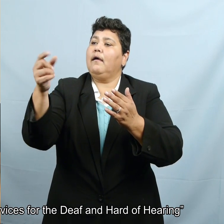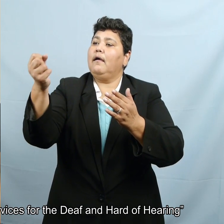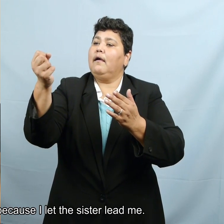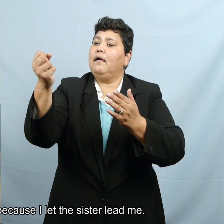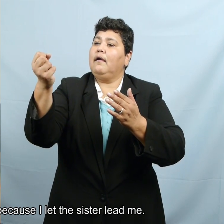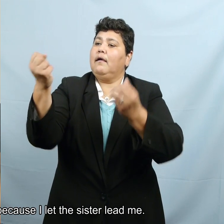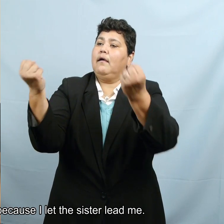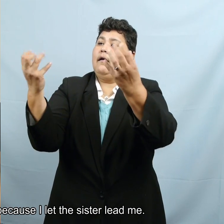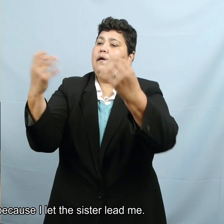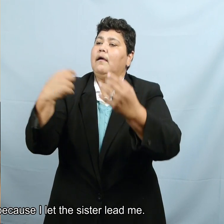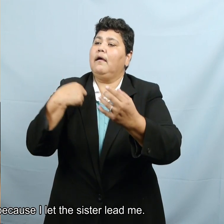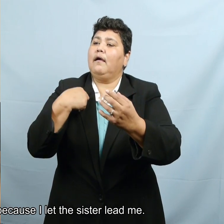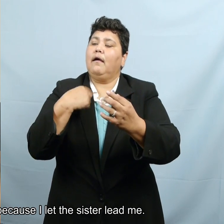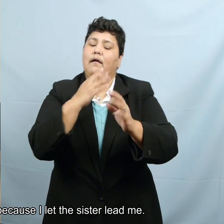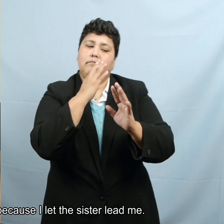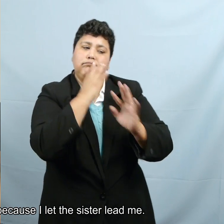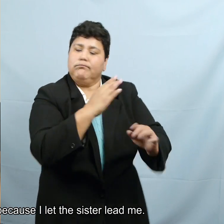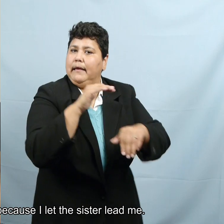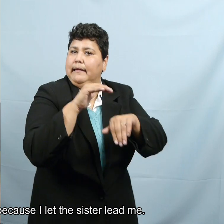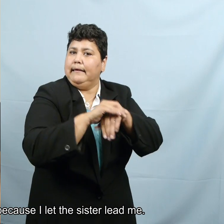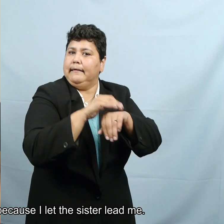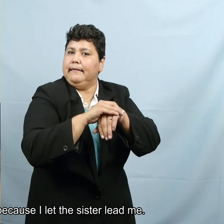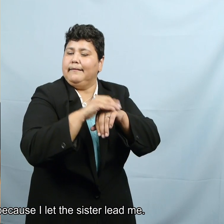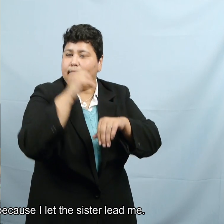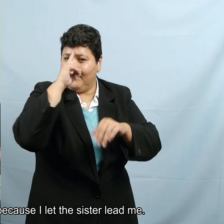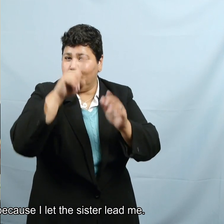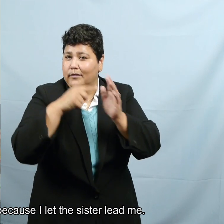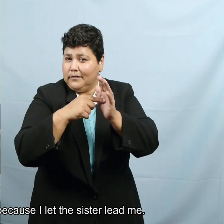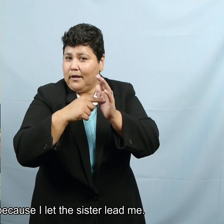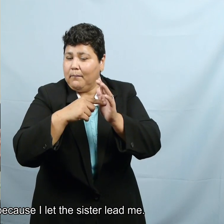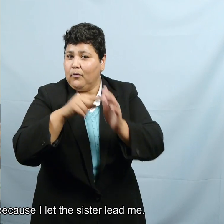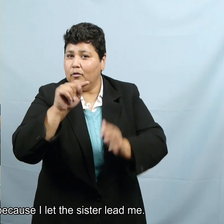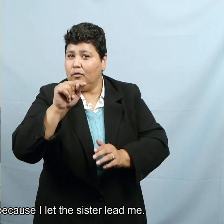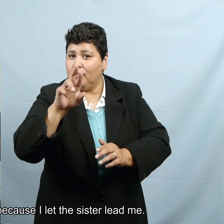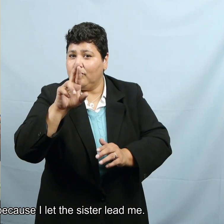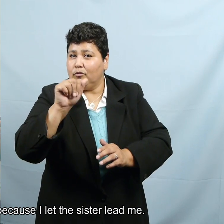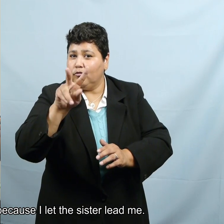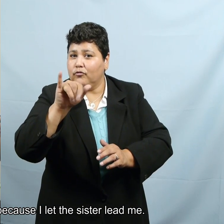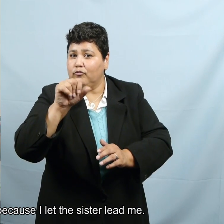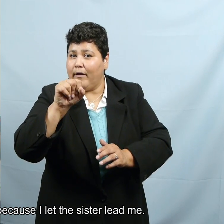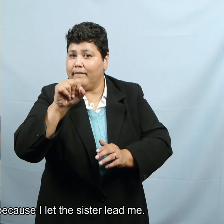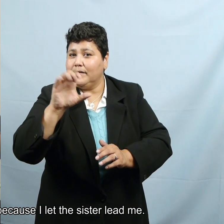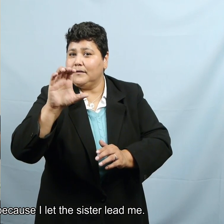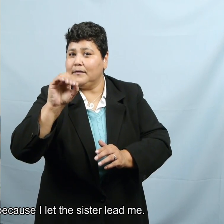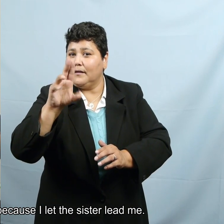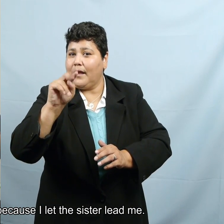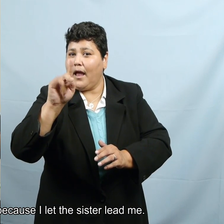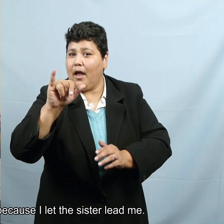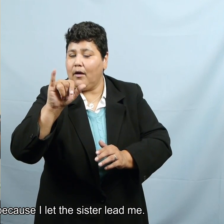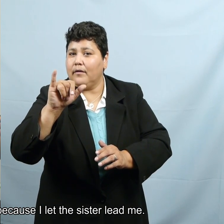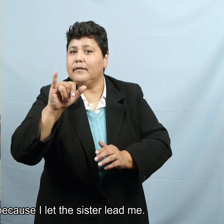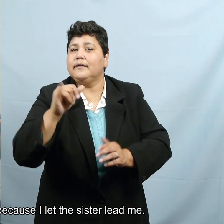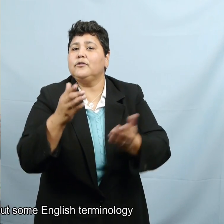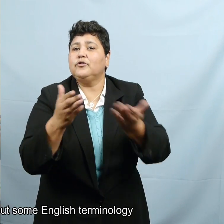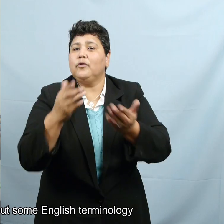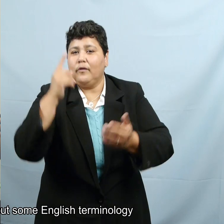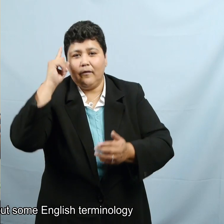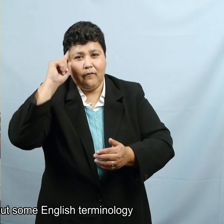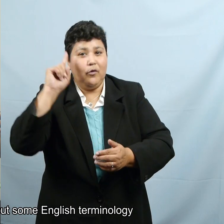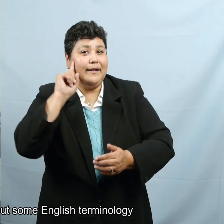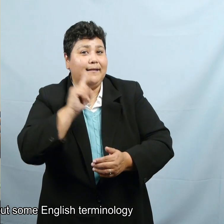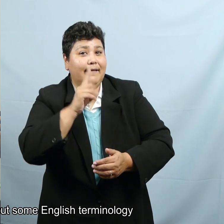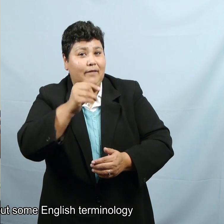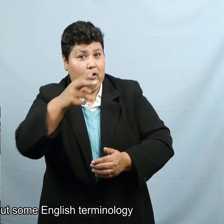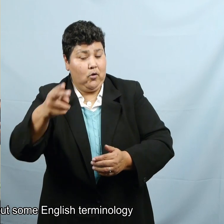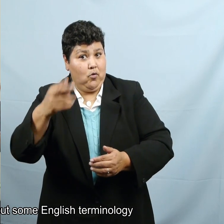deaf and hard of hearing. And I did that because I let the sister lead me.